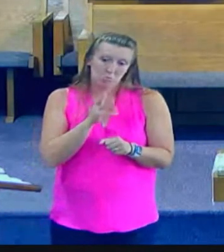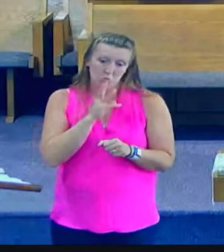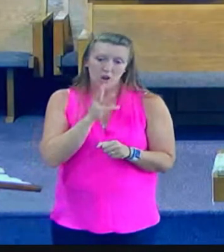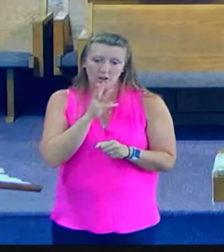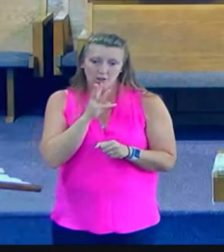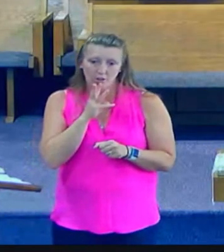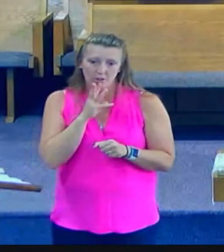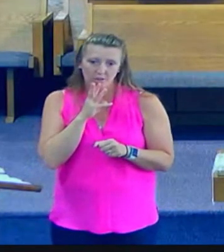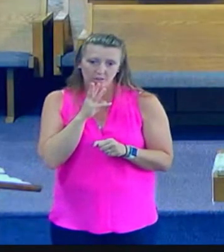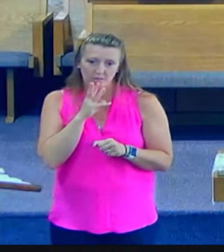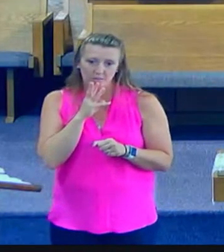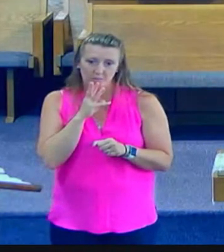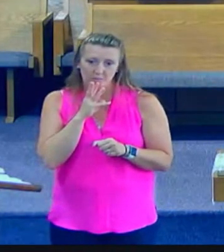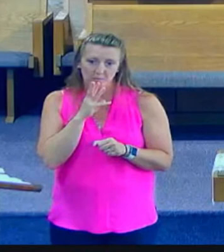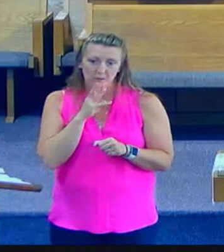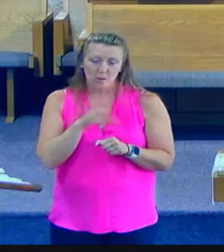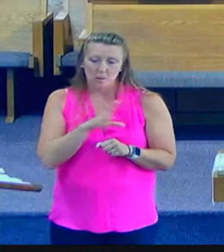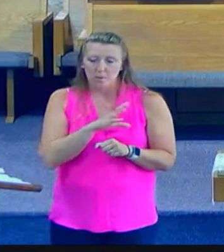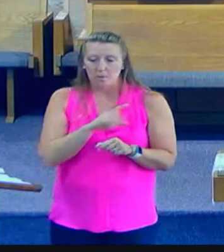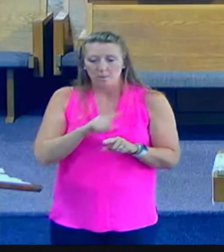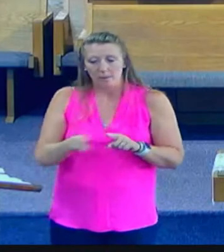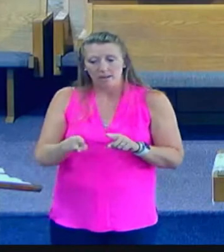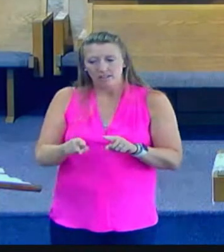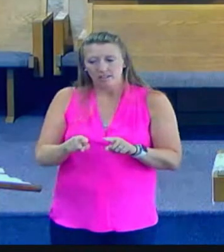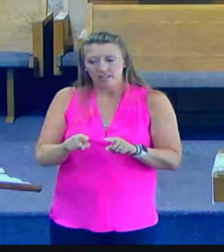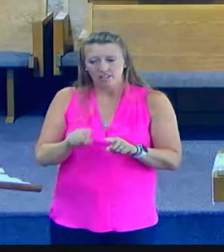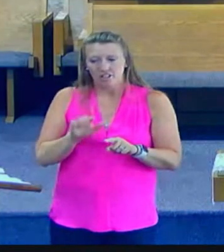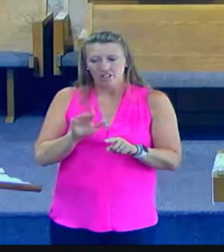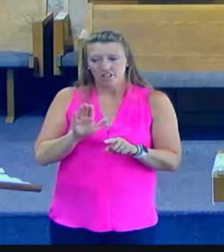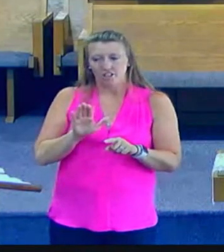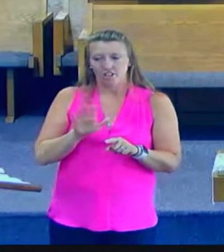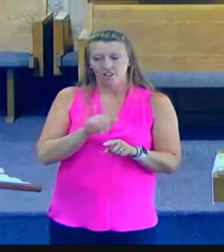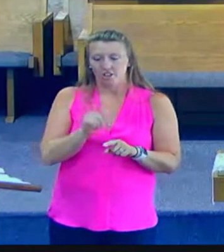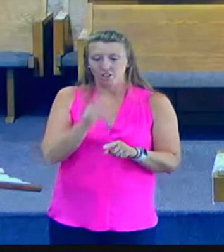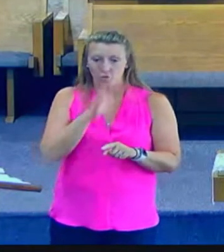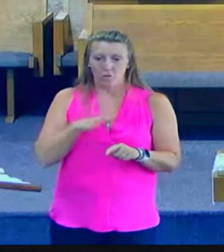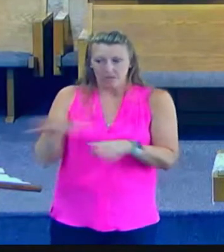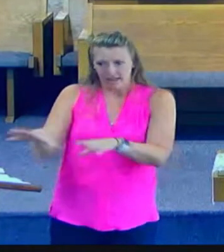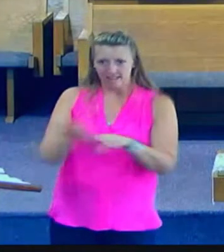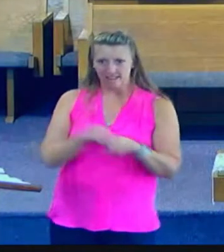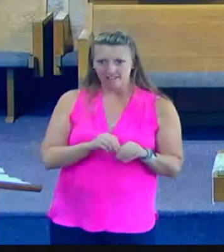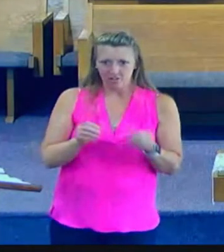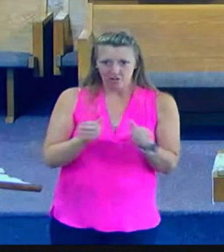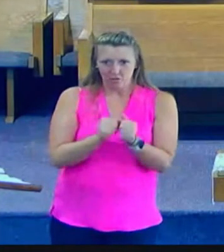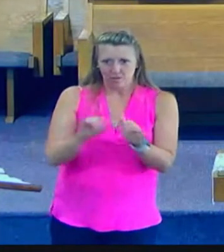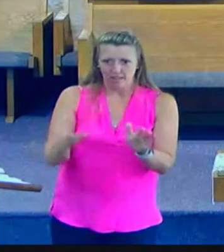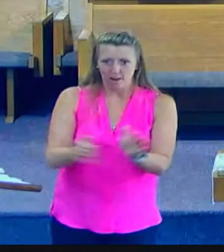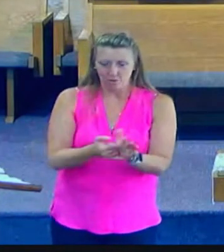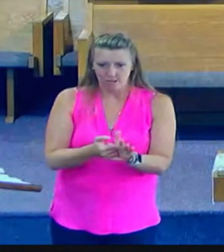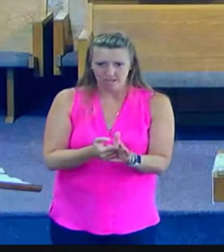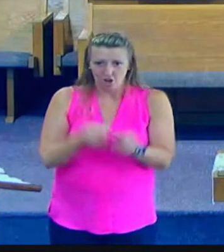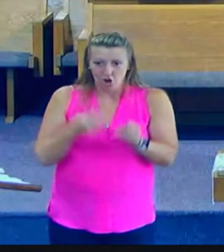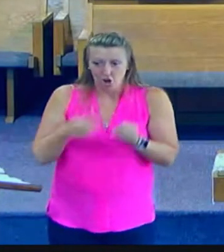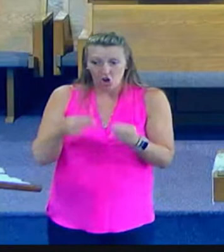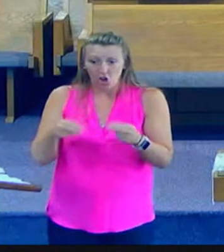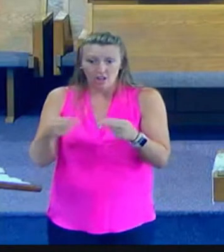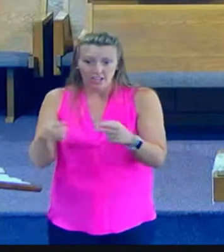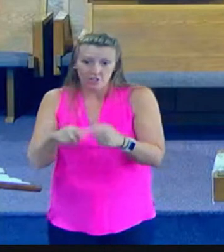she left her water she forgot all about it and she went to tell everybody about Jesus